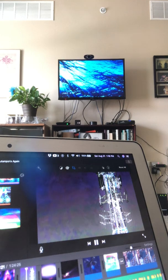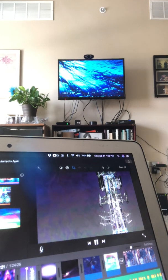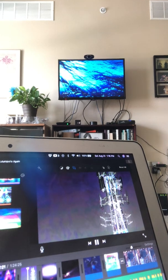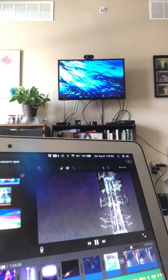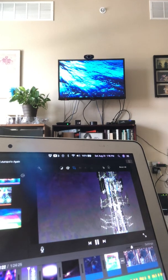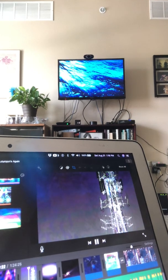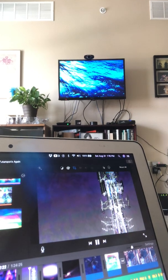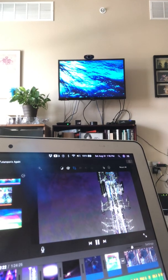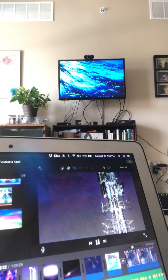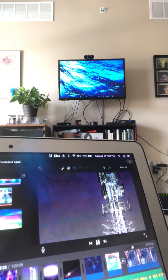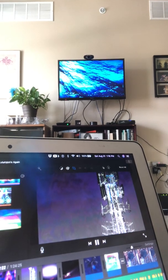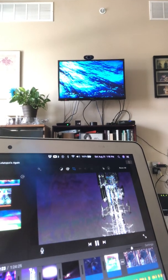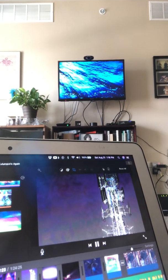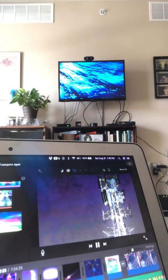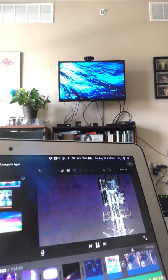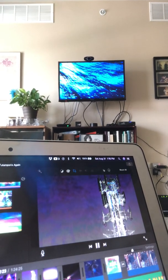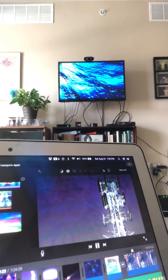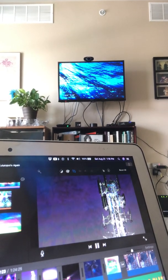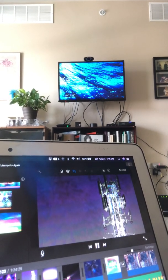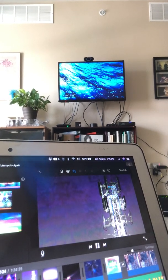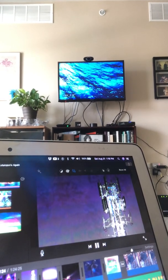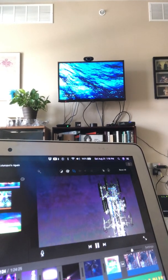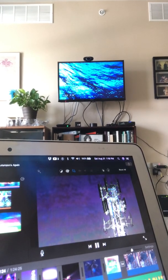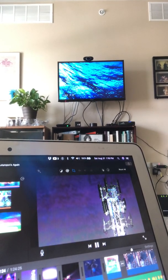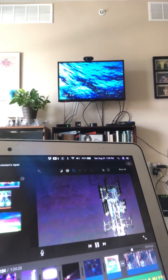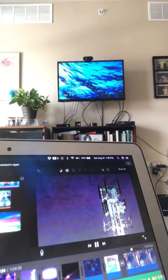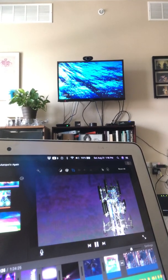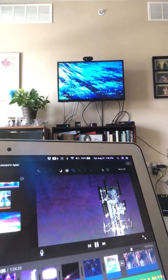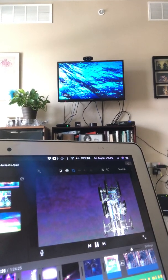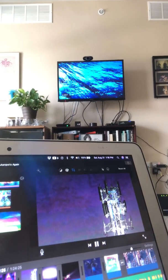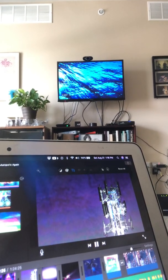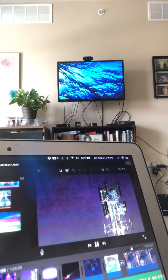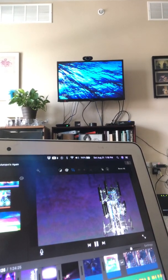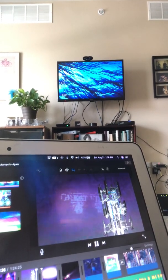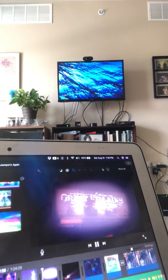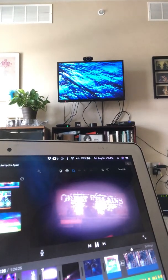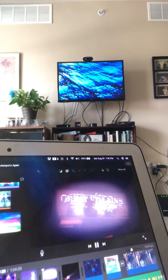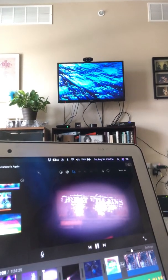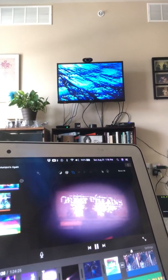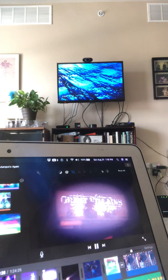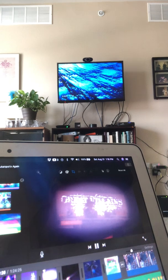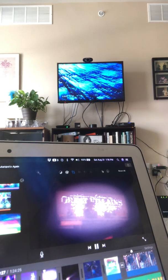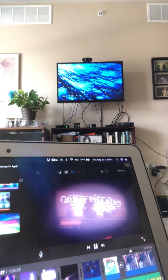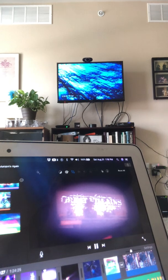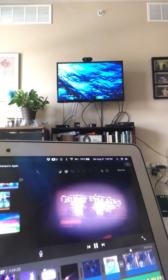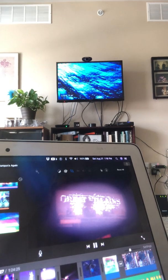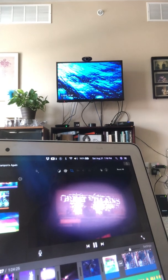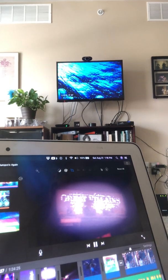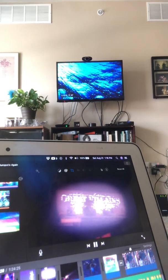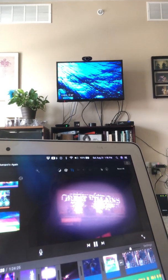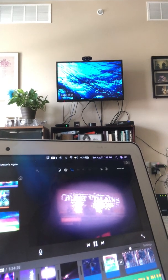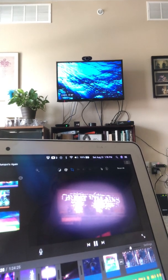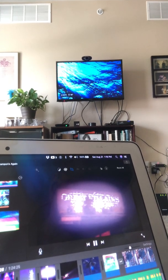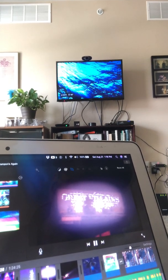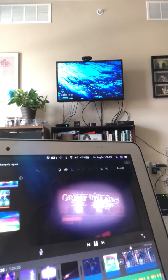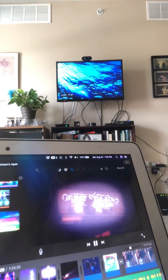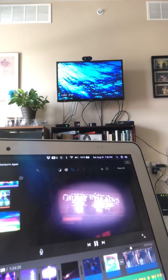behind me, electronic billboards radiated their ads in bright camera